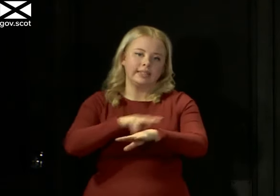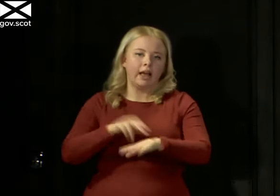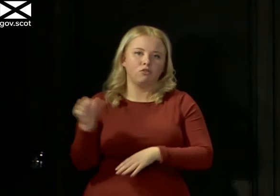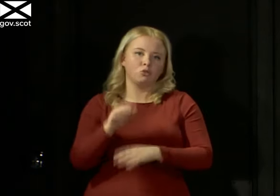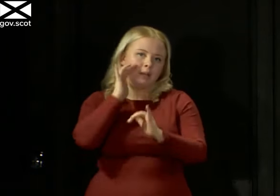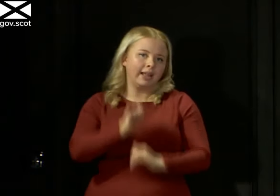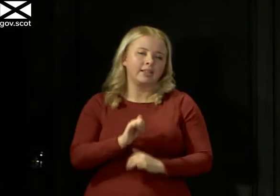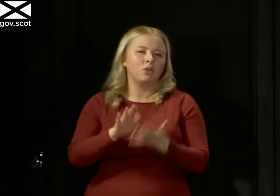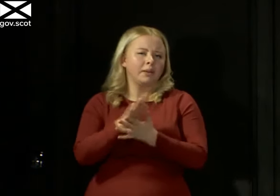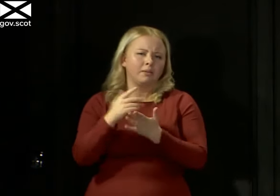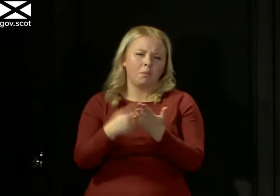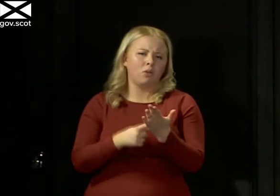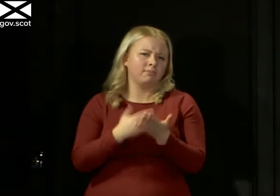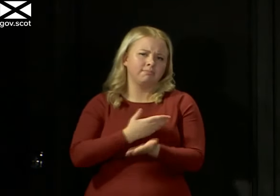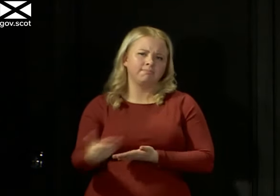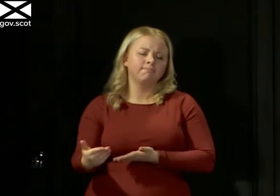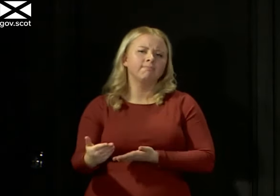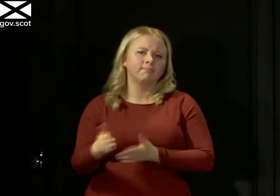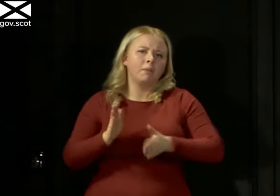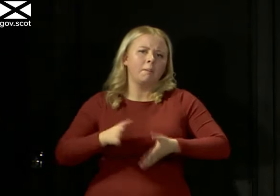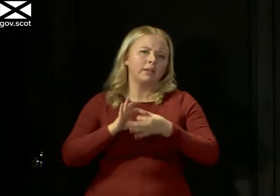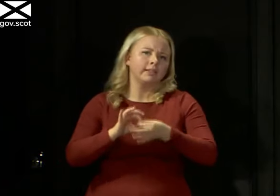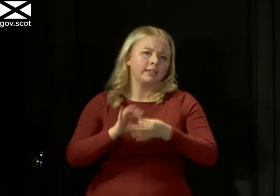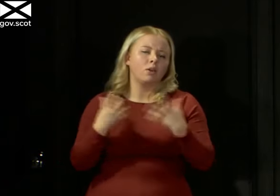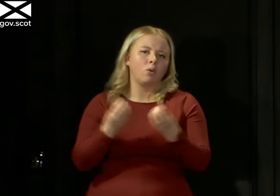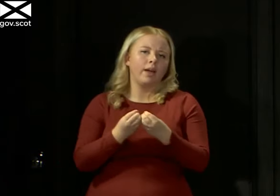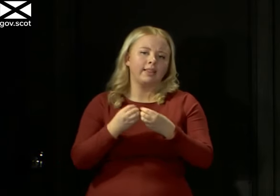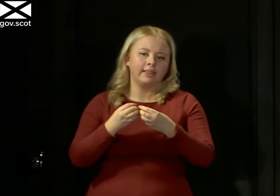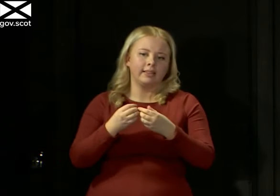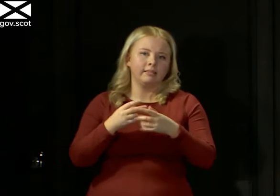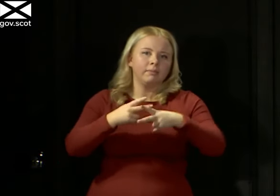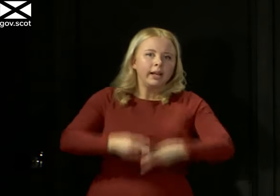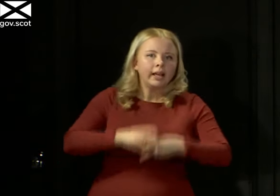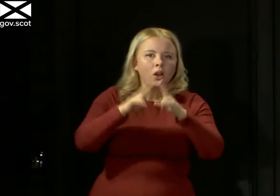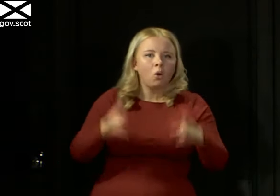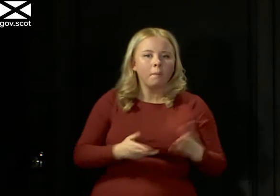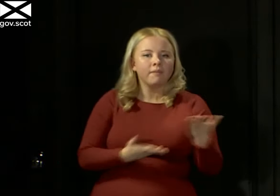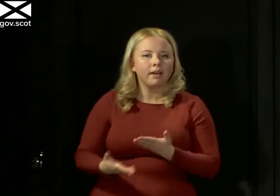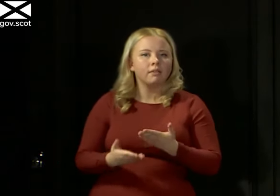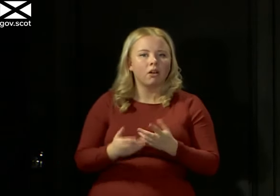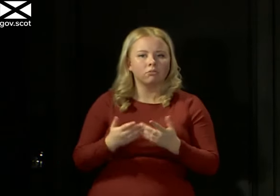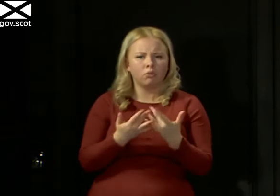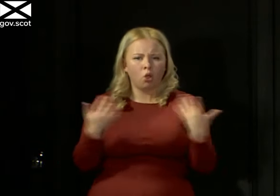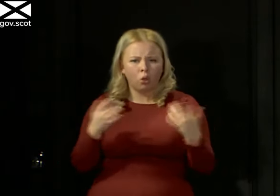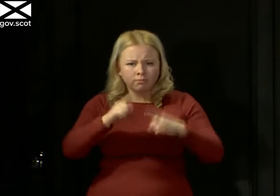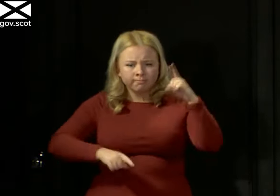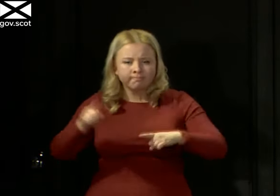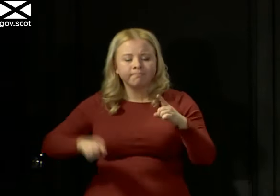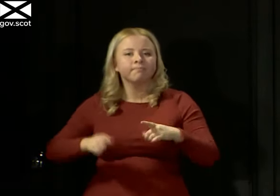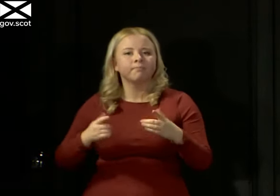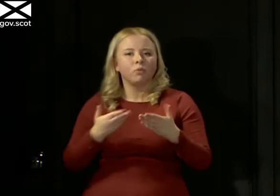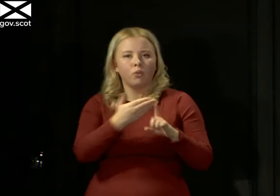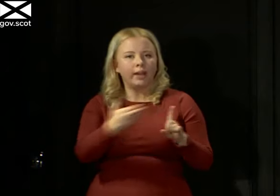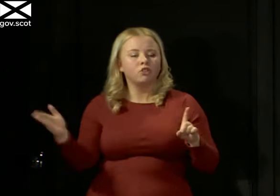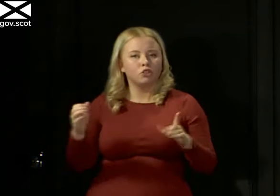policy there is clear. We have to work with care home providers on a whole range of these things to make sure the policy that we are